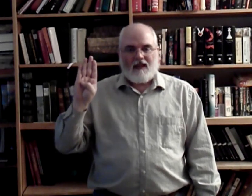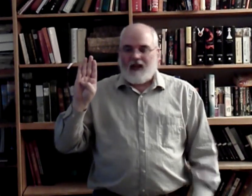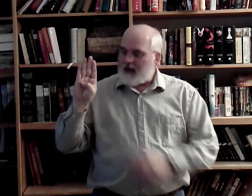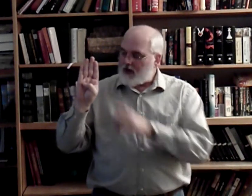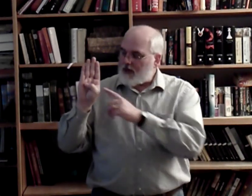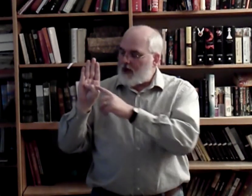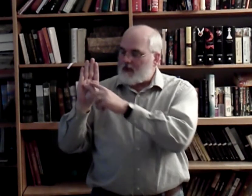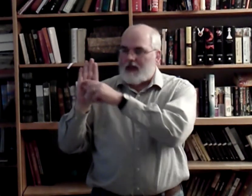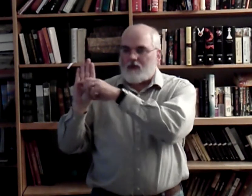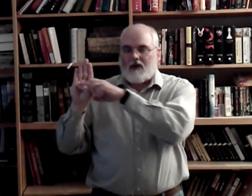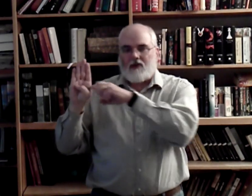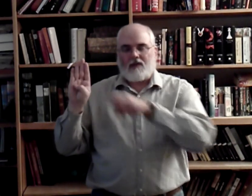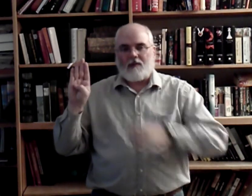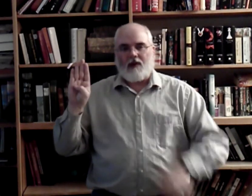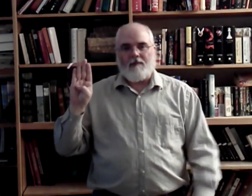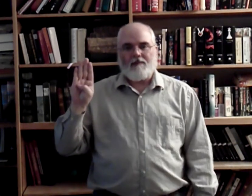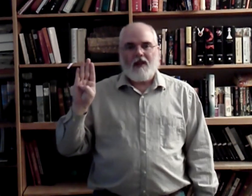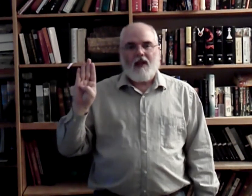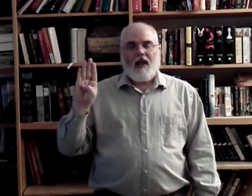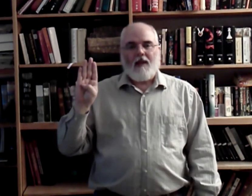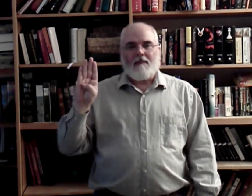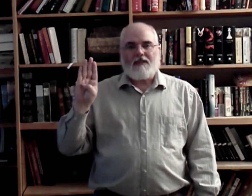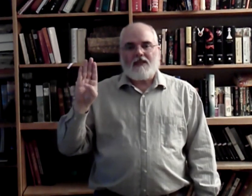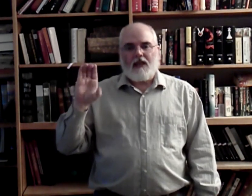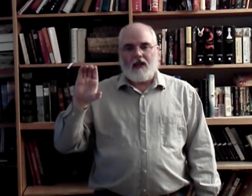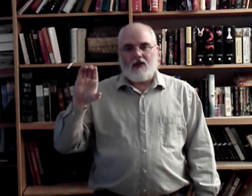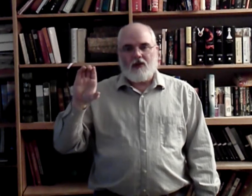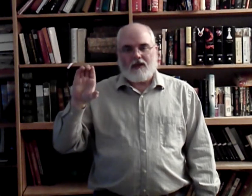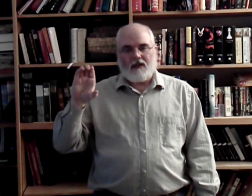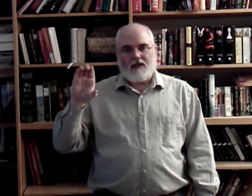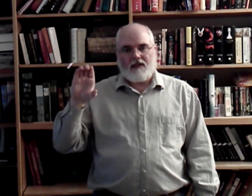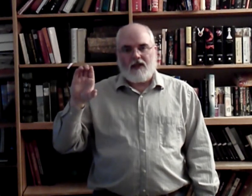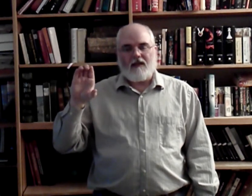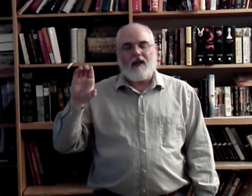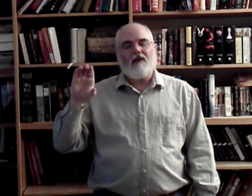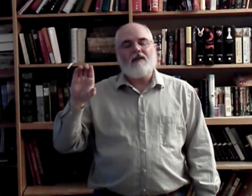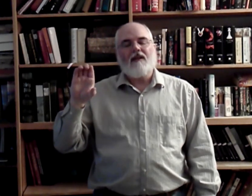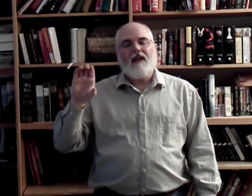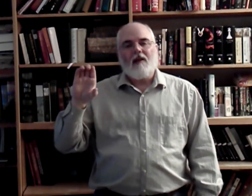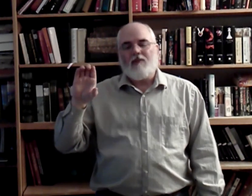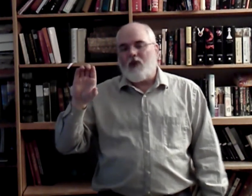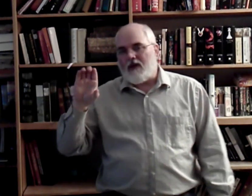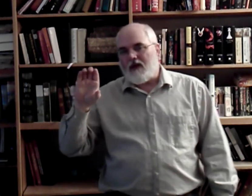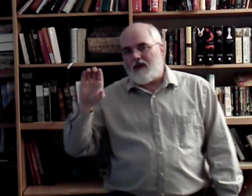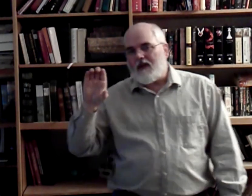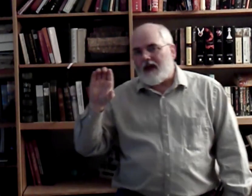And your thumb is kind of running across the palm. C. Looks like the letter C. Now, it's important that